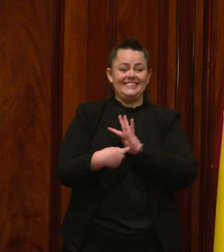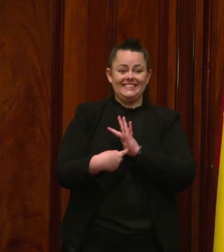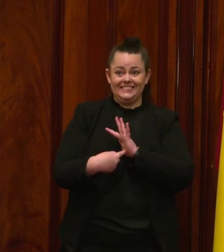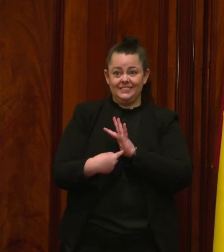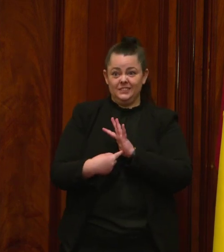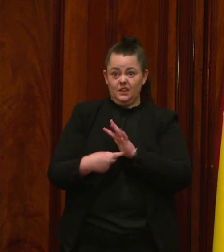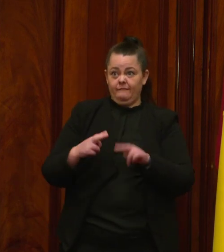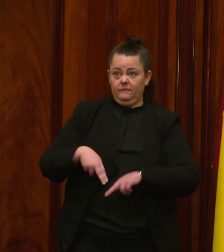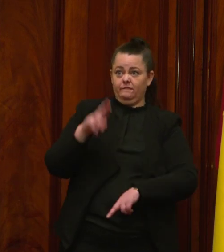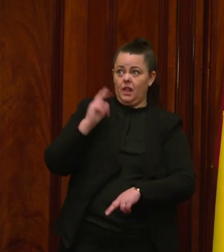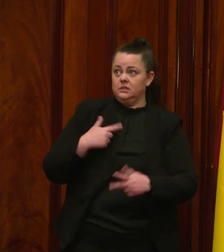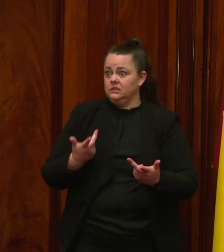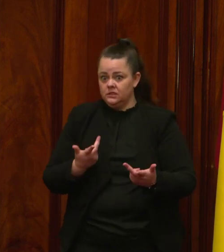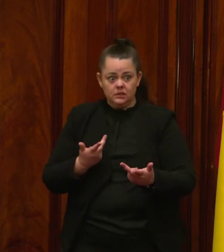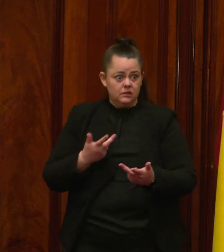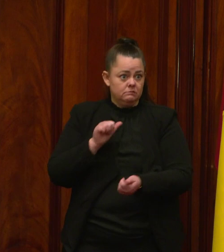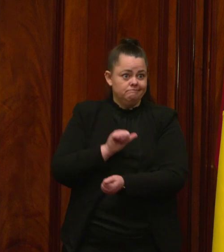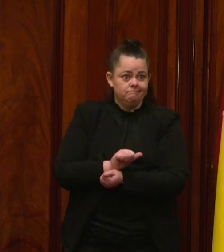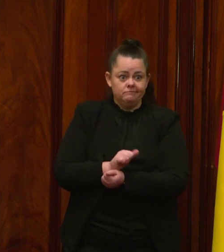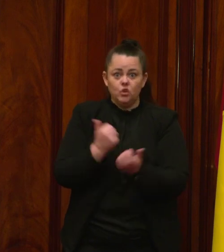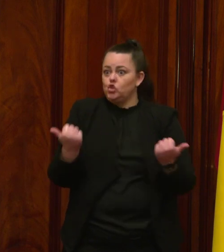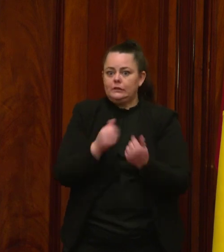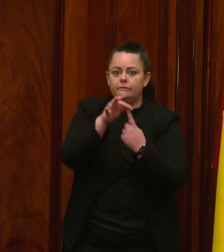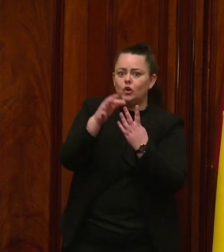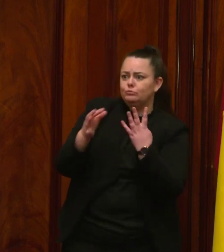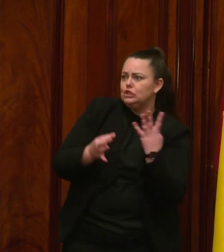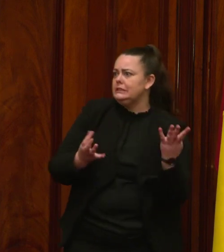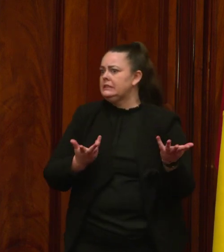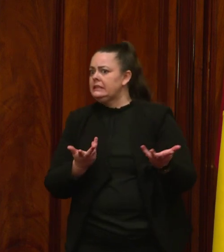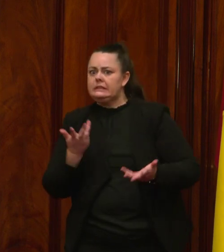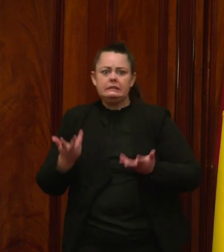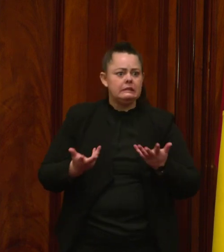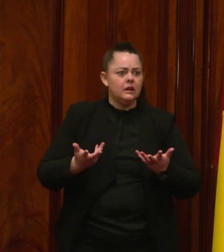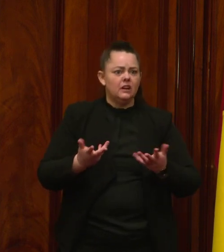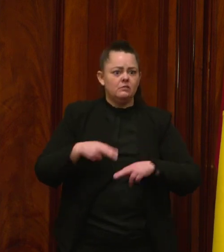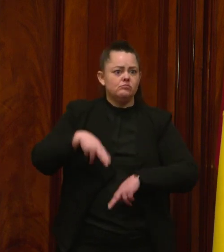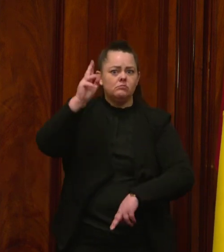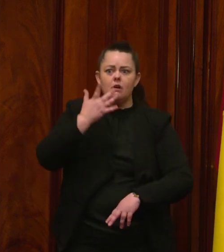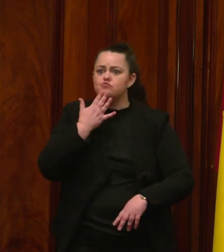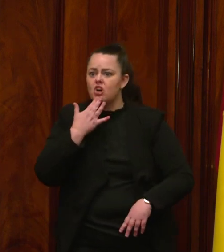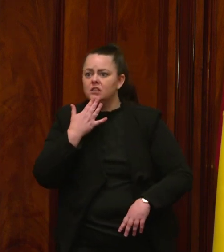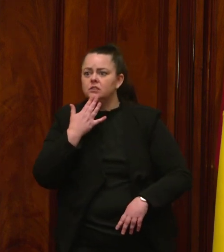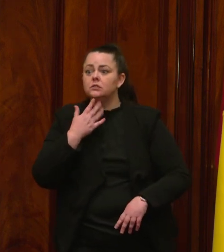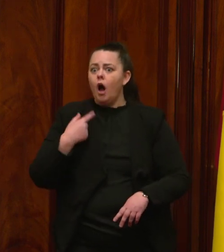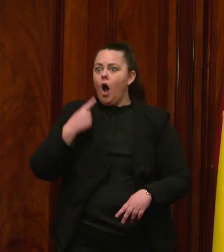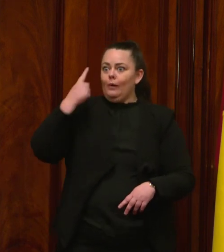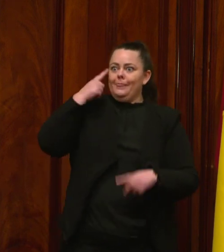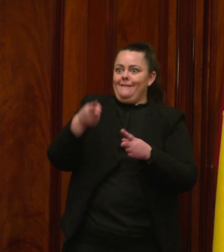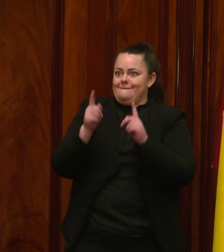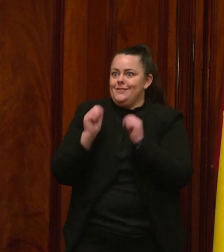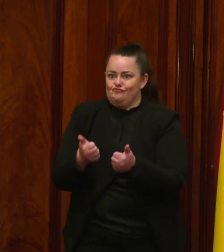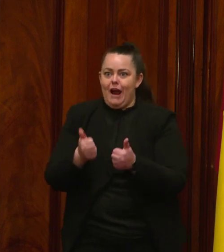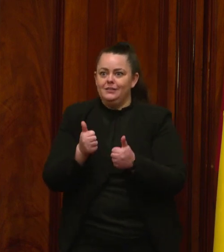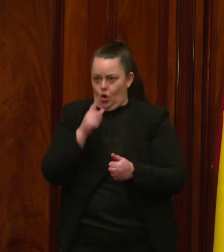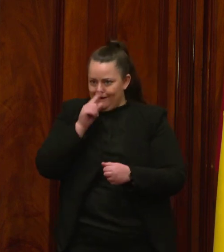are stuck with too few rentals, too high rents, falling vacancies and rent bidding. The government was